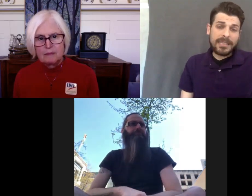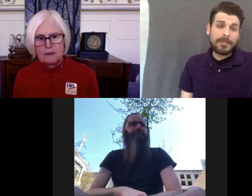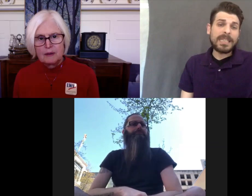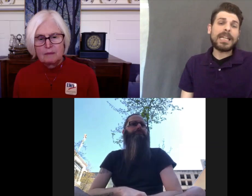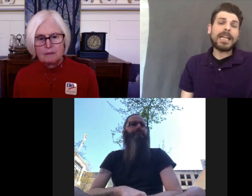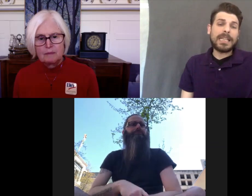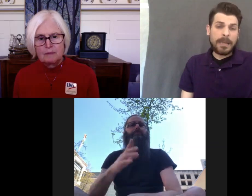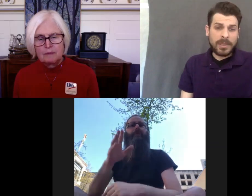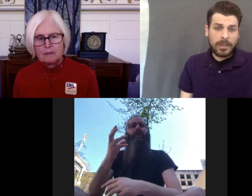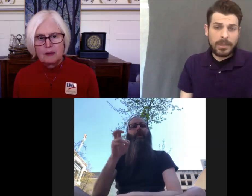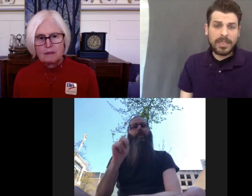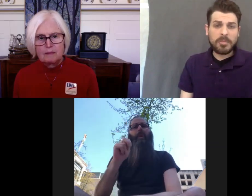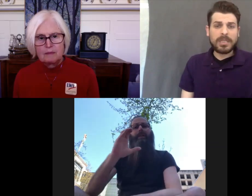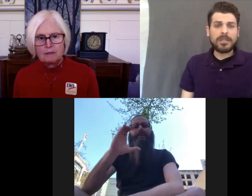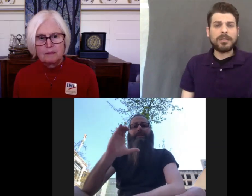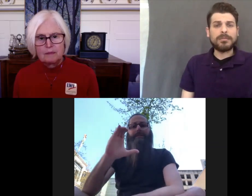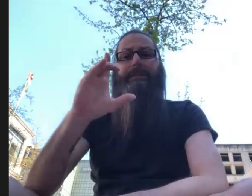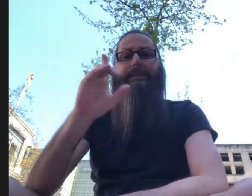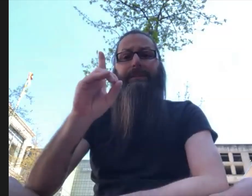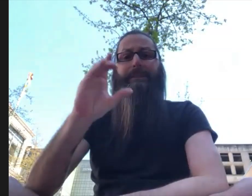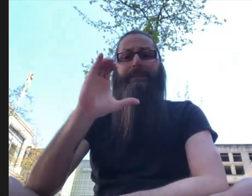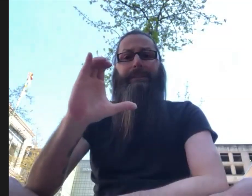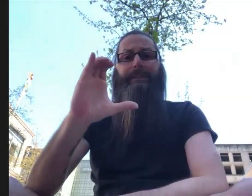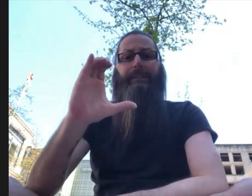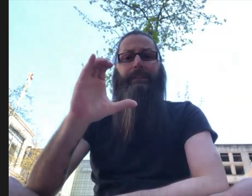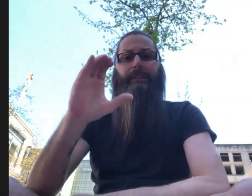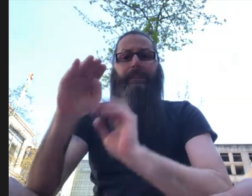Police is something that I can absolutely speak to.